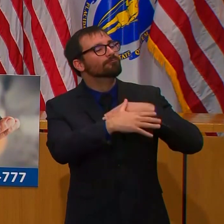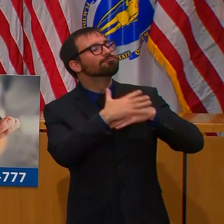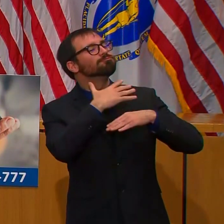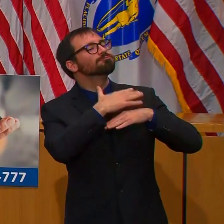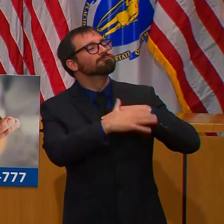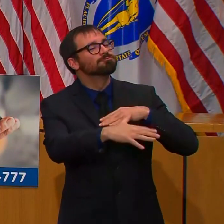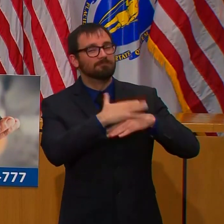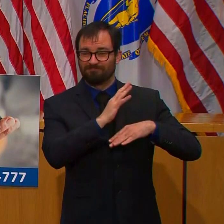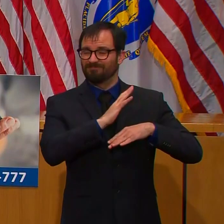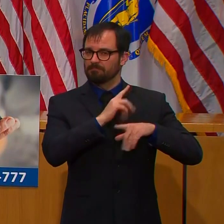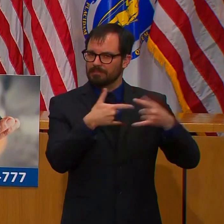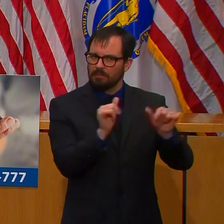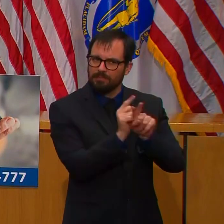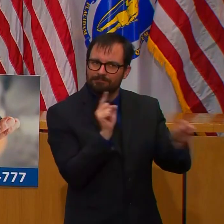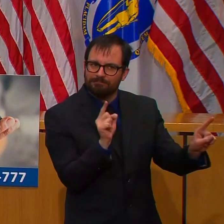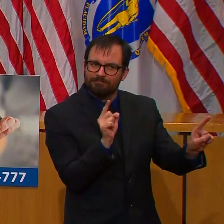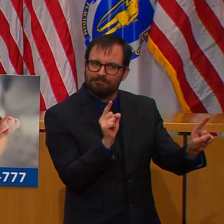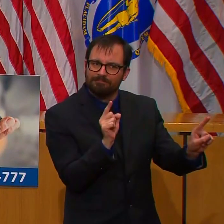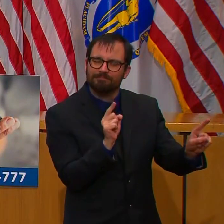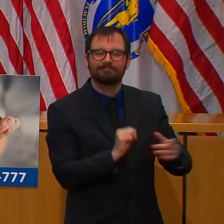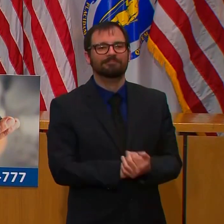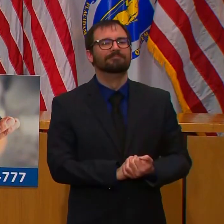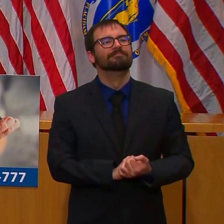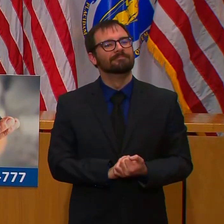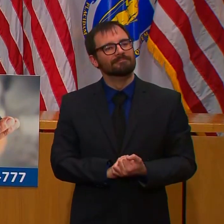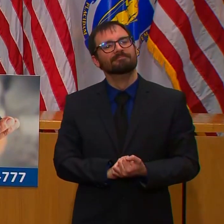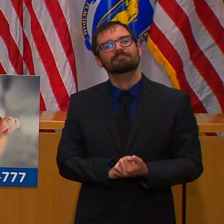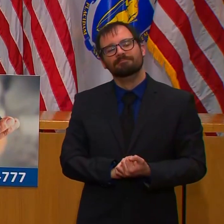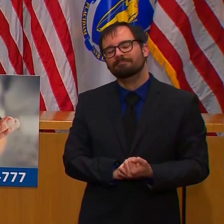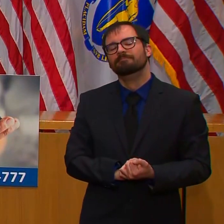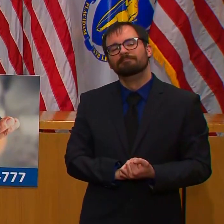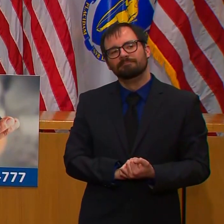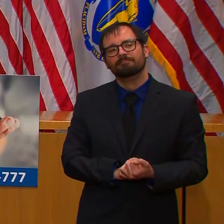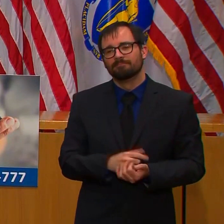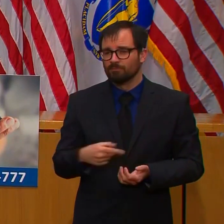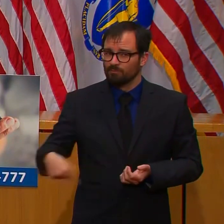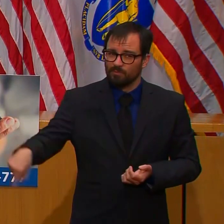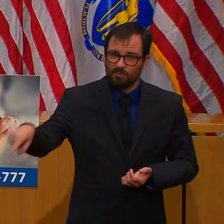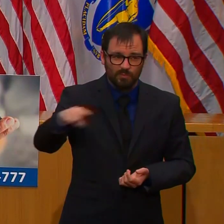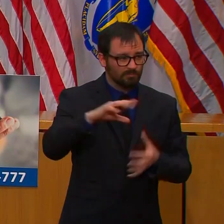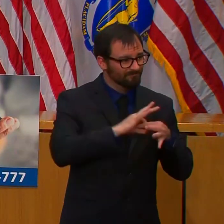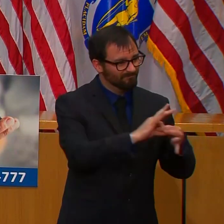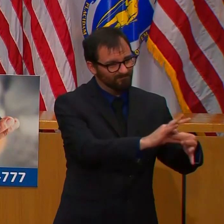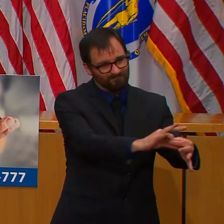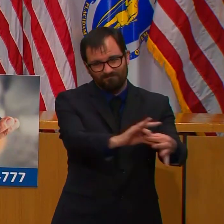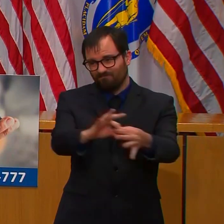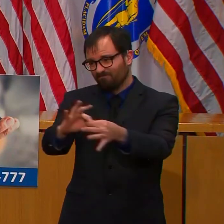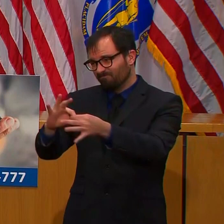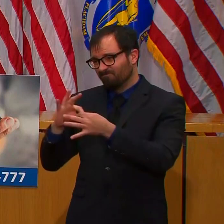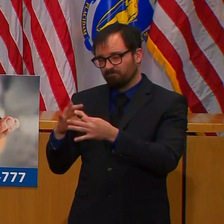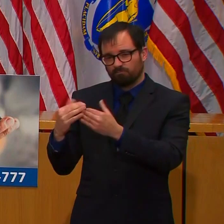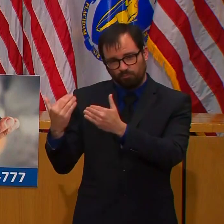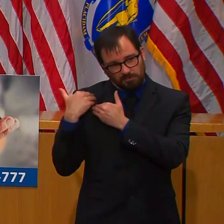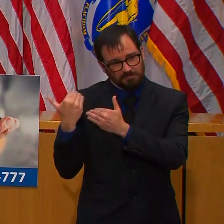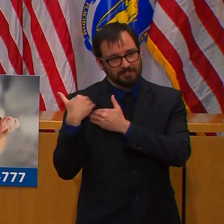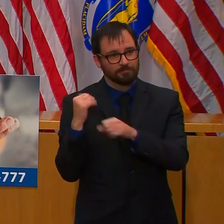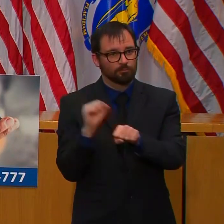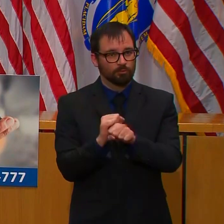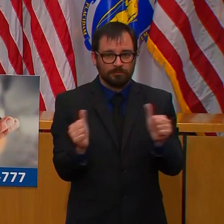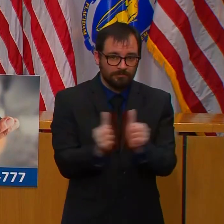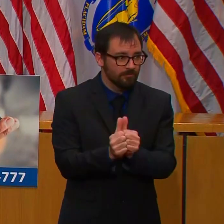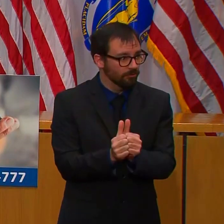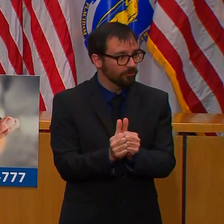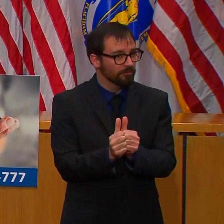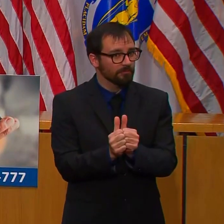Please continue to do what you can to avoid big groups. We know this is difficult, but these next few